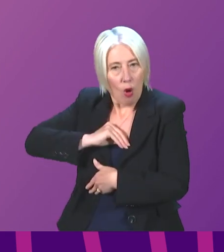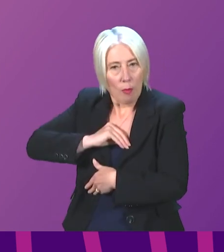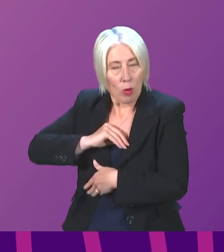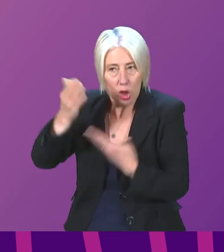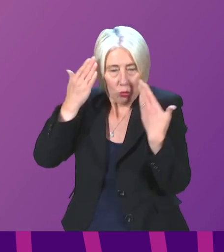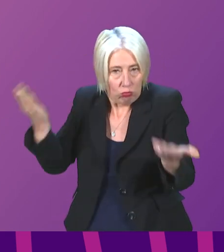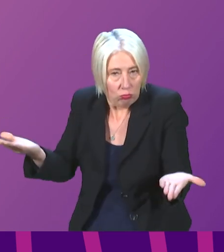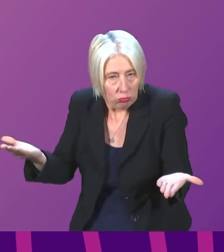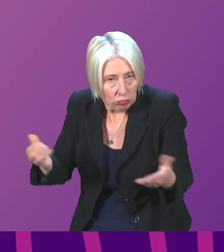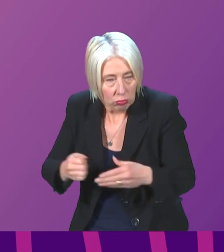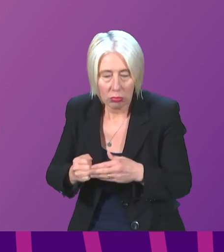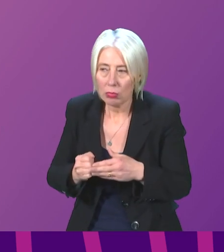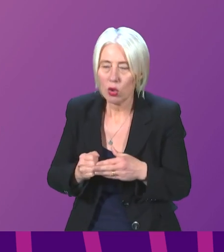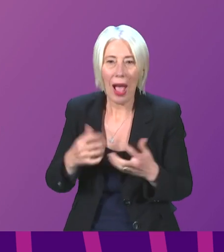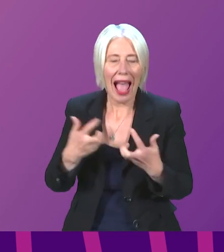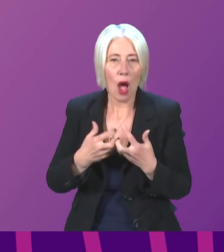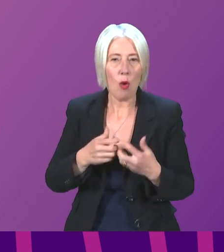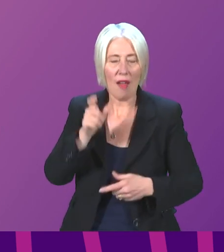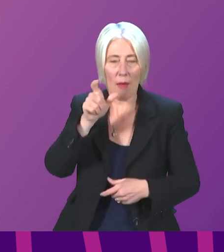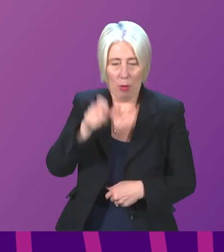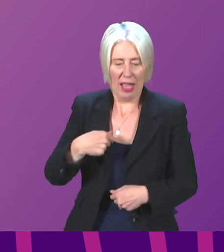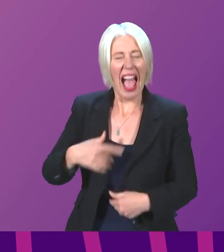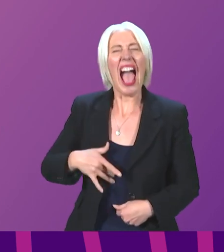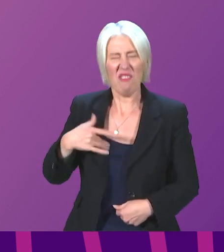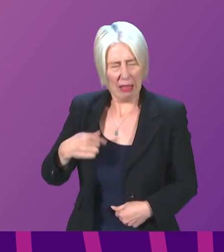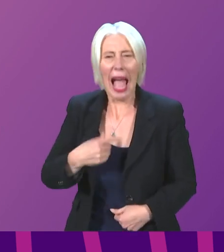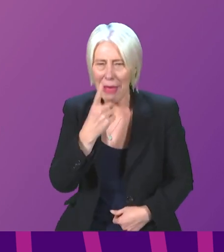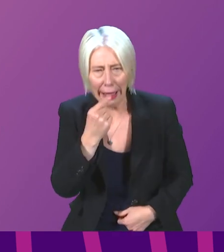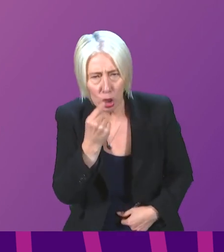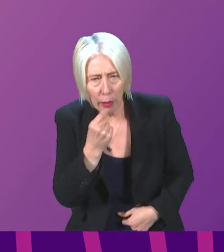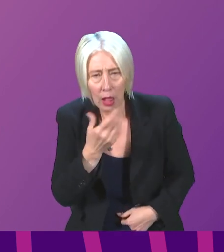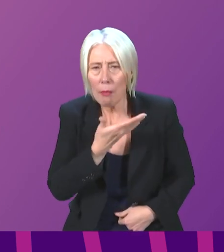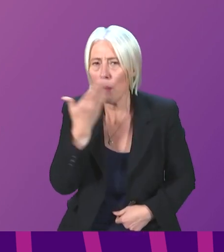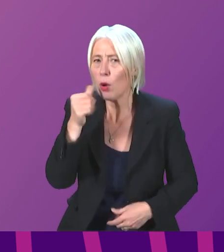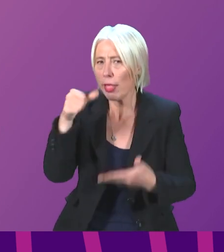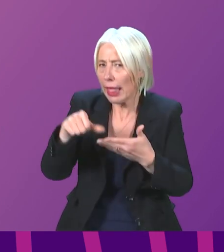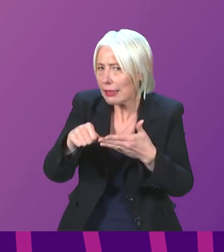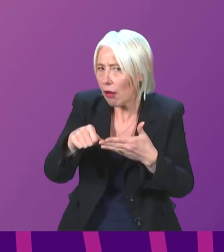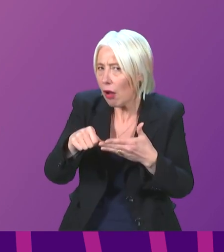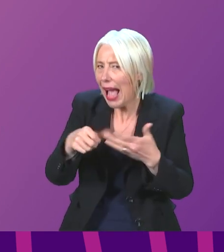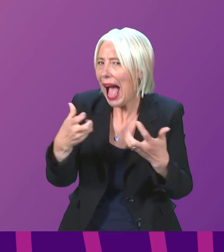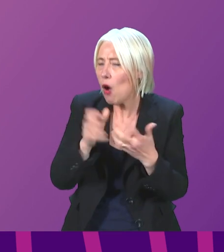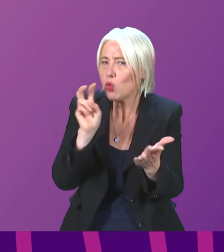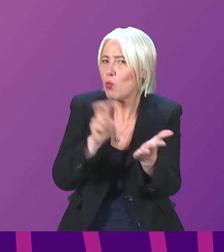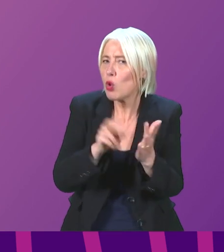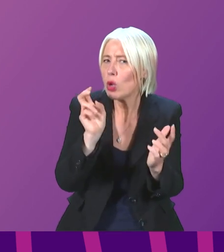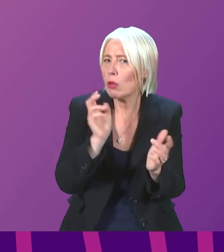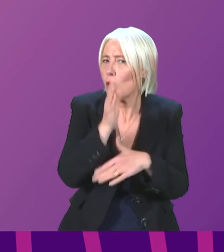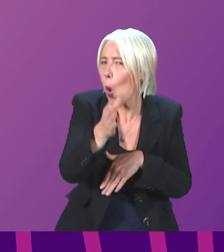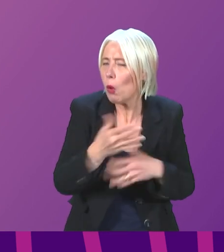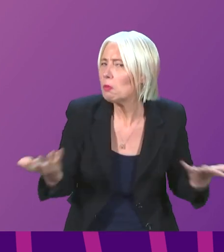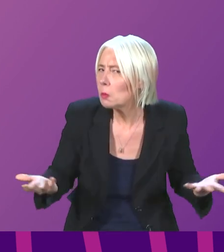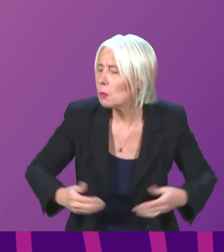How does somebody who feels they're eligible but do not receive a letter? Book an appointment. Cabinet Secretary.